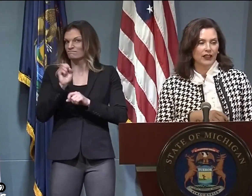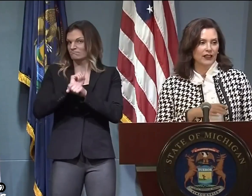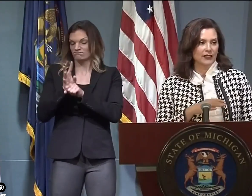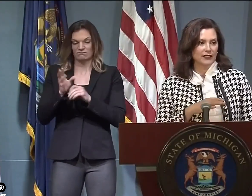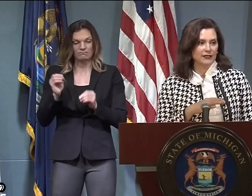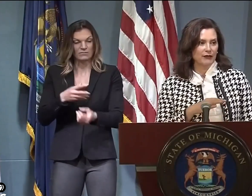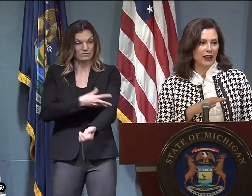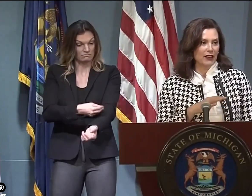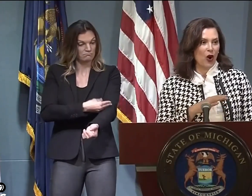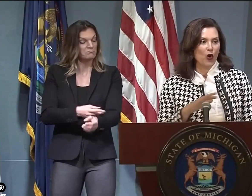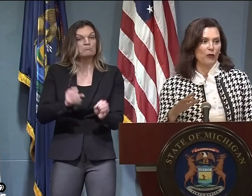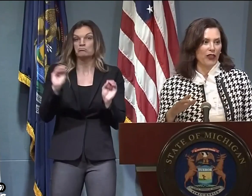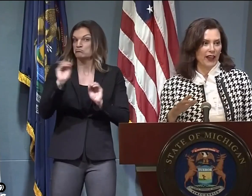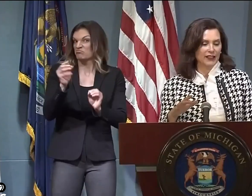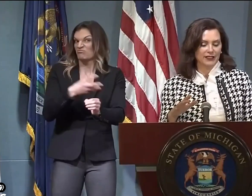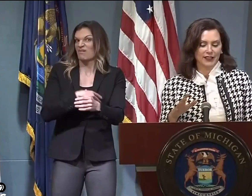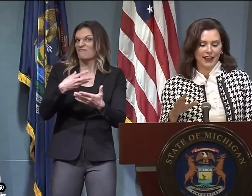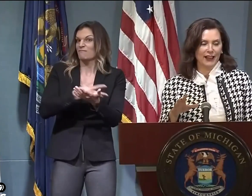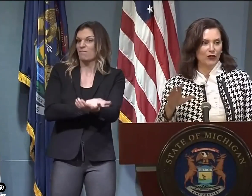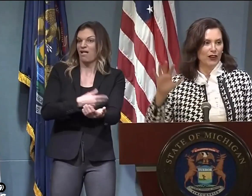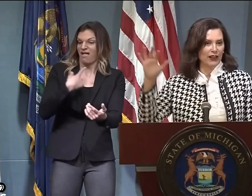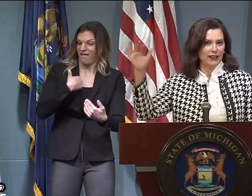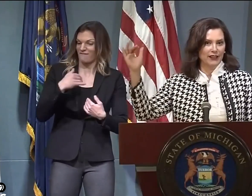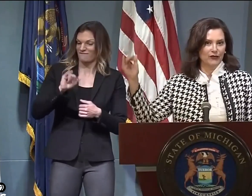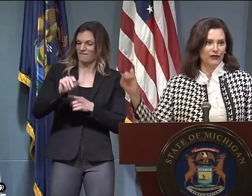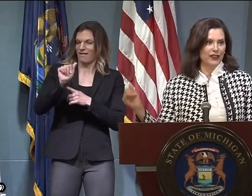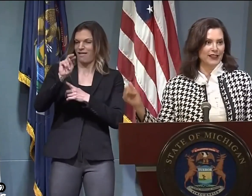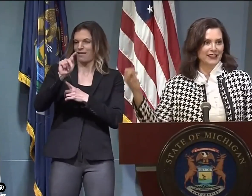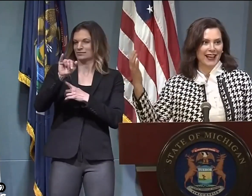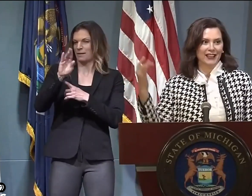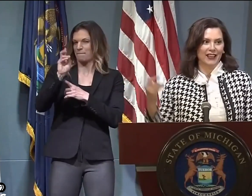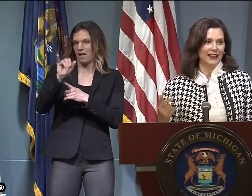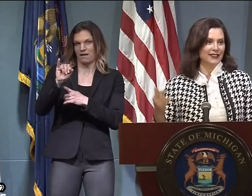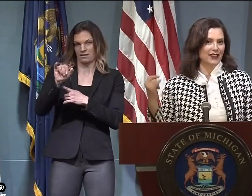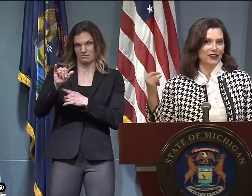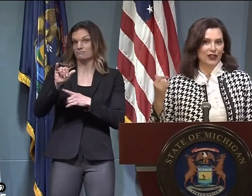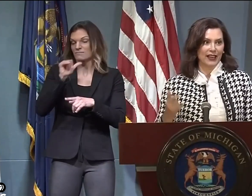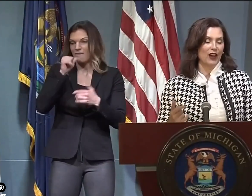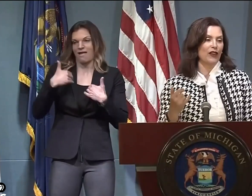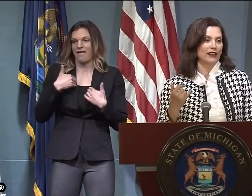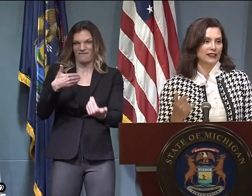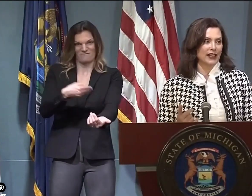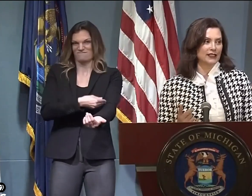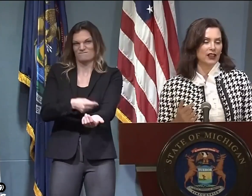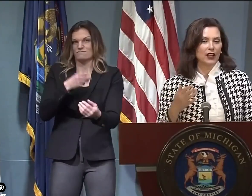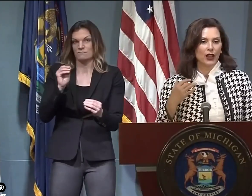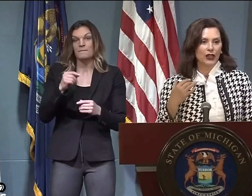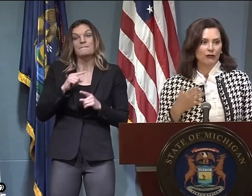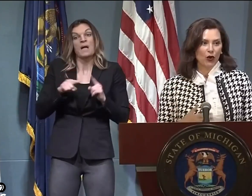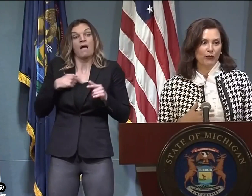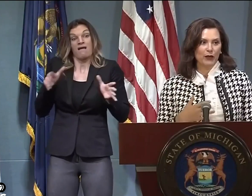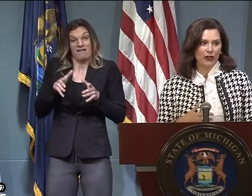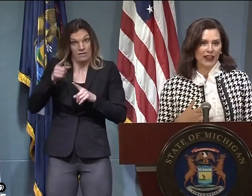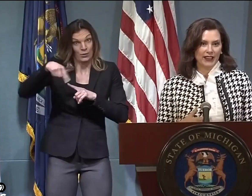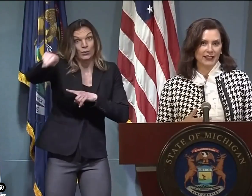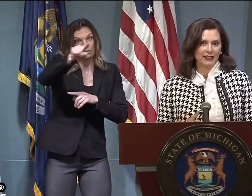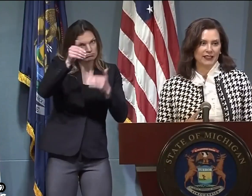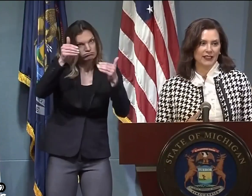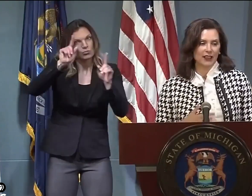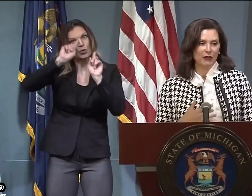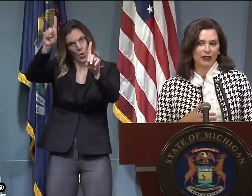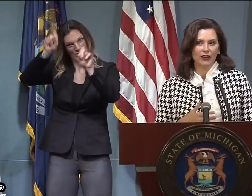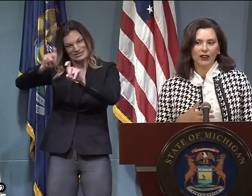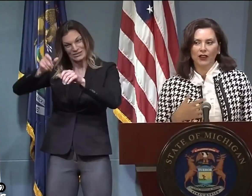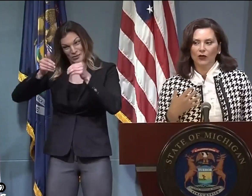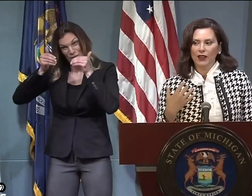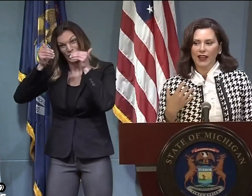negative. Both were very easy to do. It is my hope that anyone in these guidelines get out and get